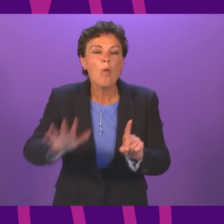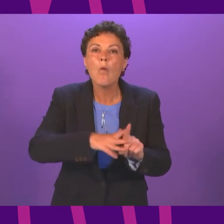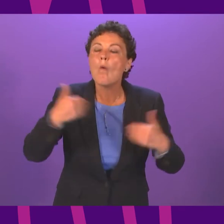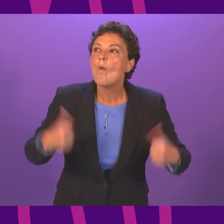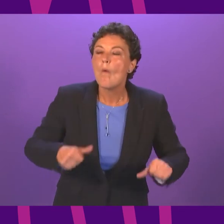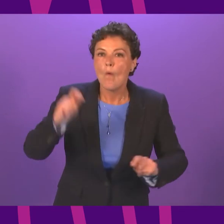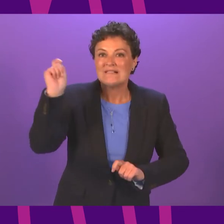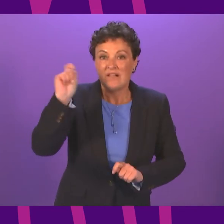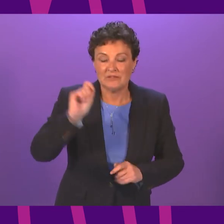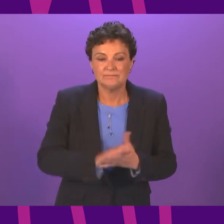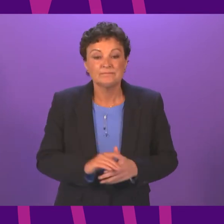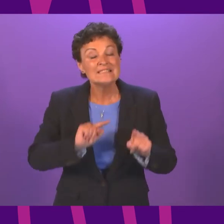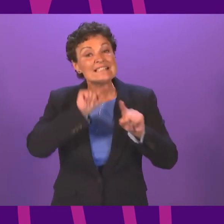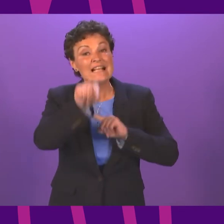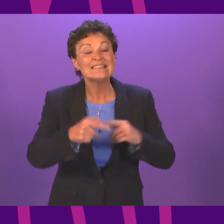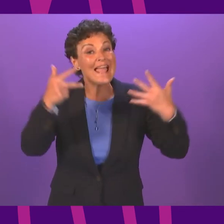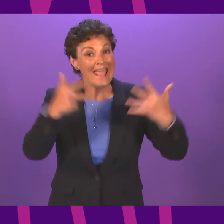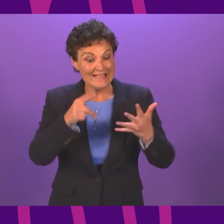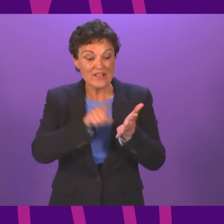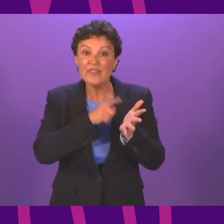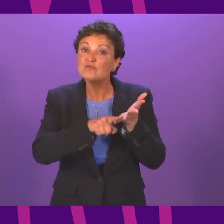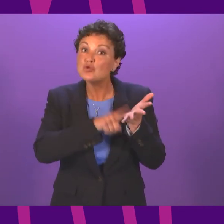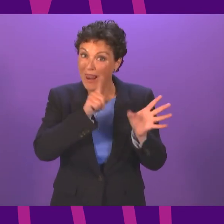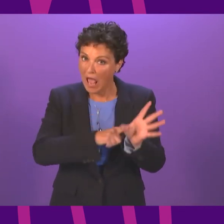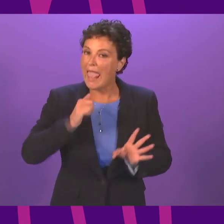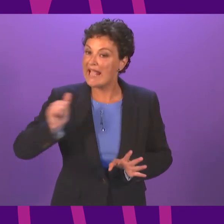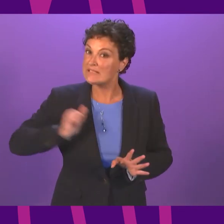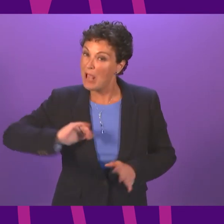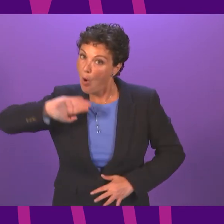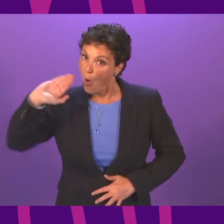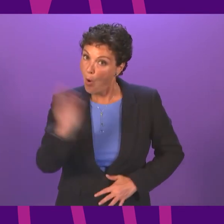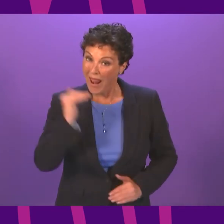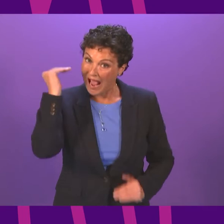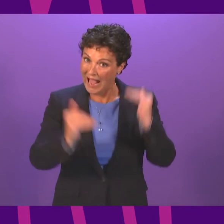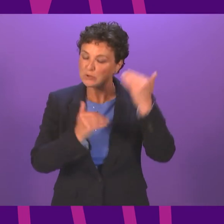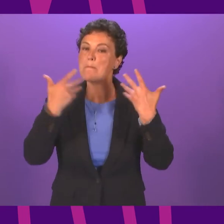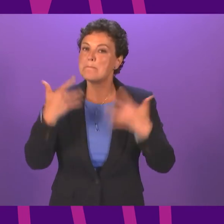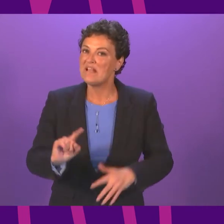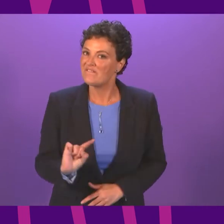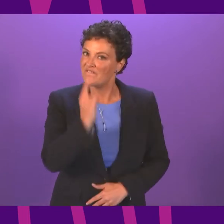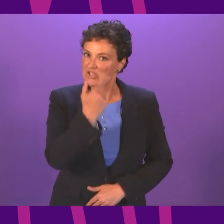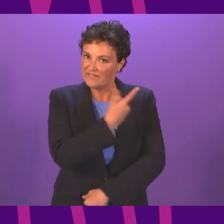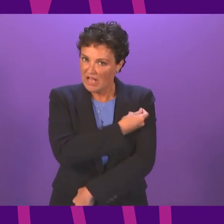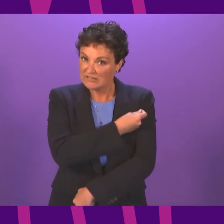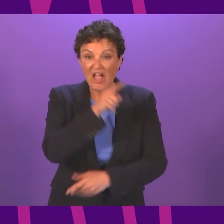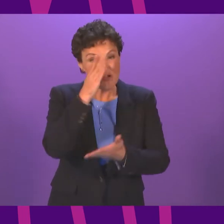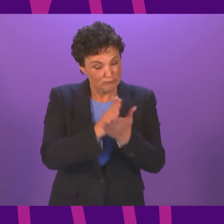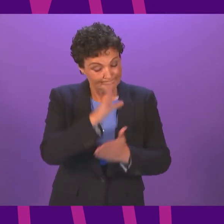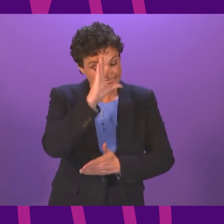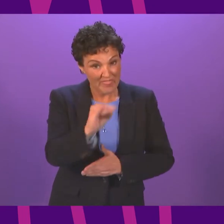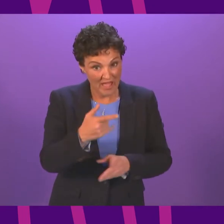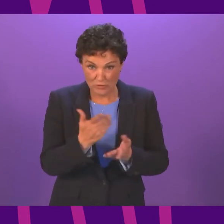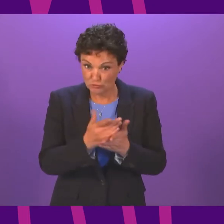of July. By then, all adults will have had the first dose of vaccine. And this is significantly ahead of schedule.